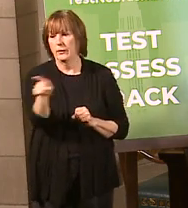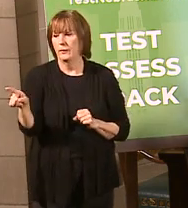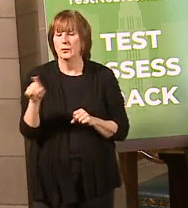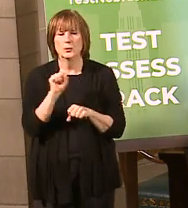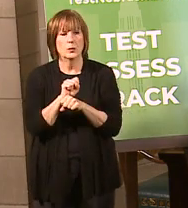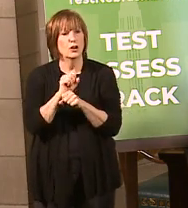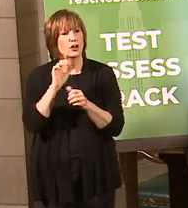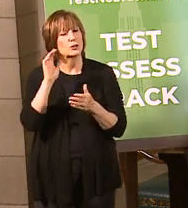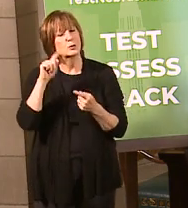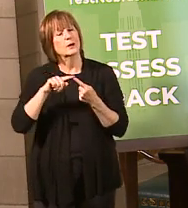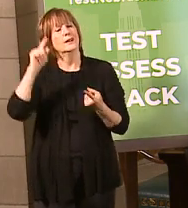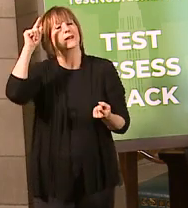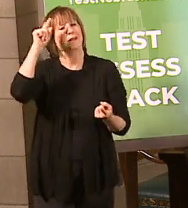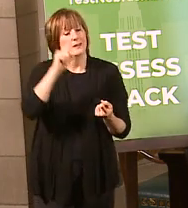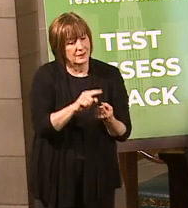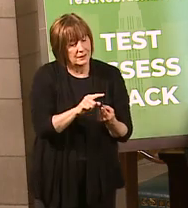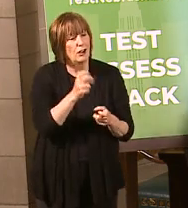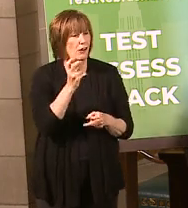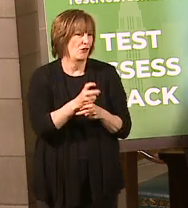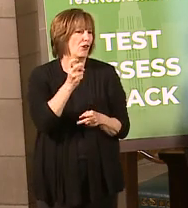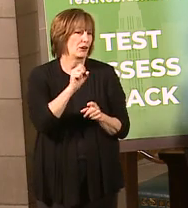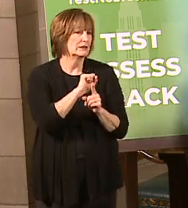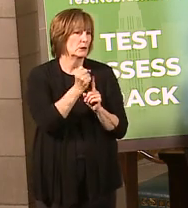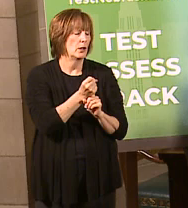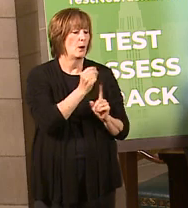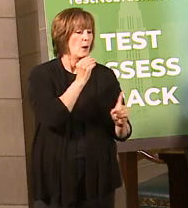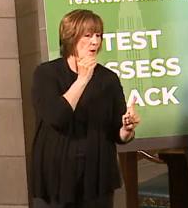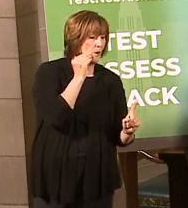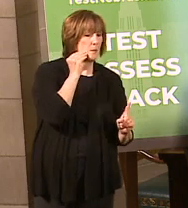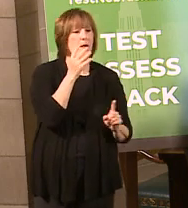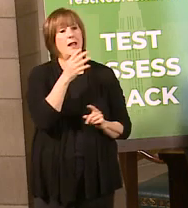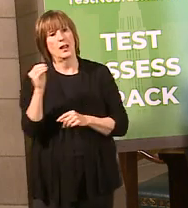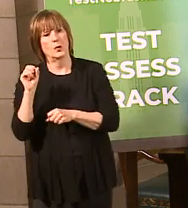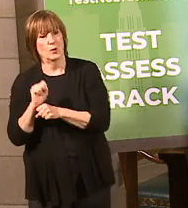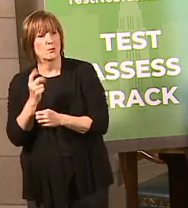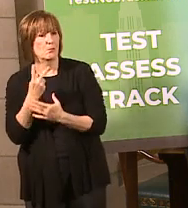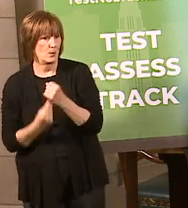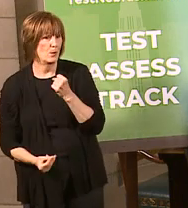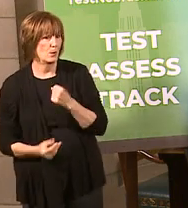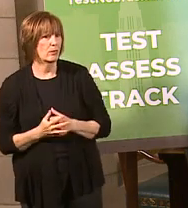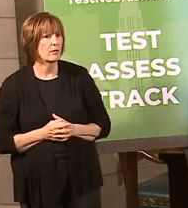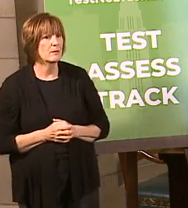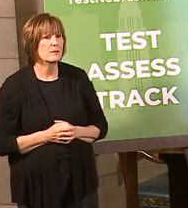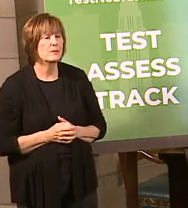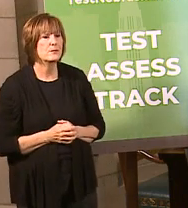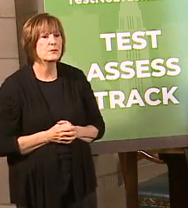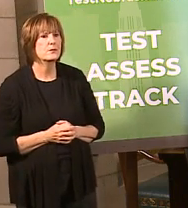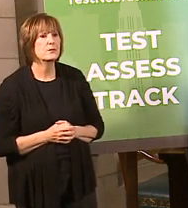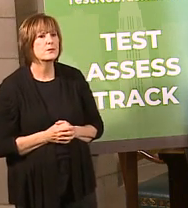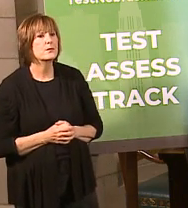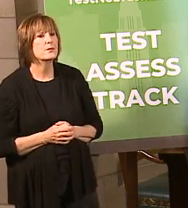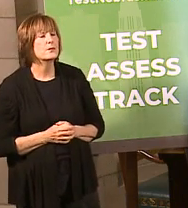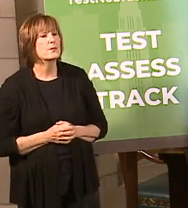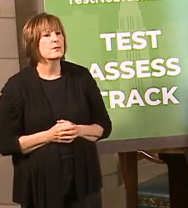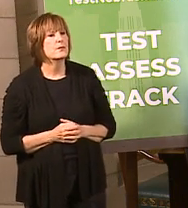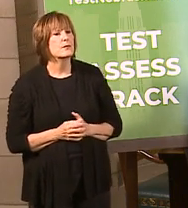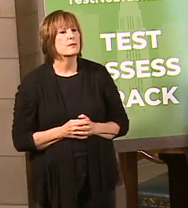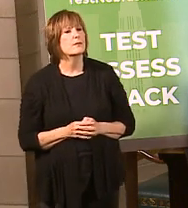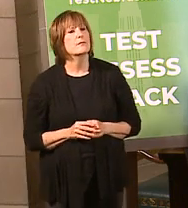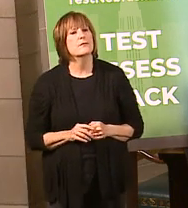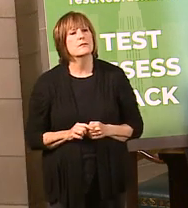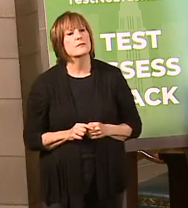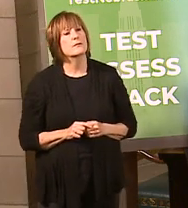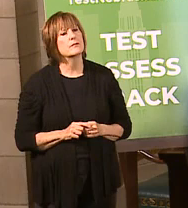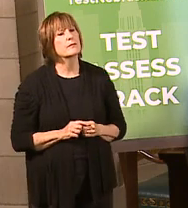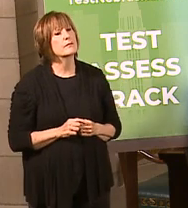mitigate what is a very difficult situation both at work and at home to be able to socially distance. Will there be testing for the coronavirus